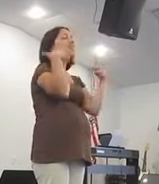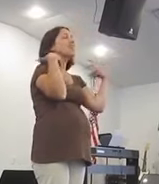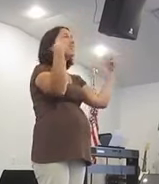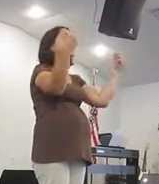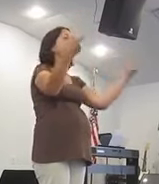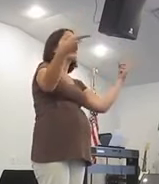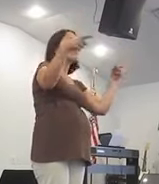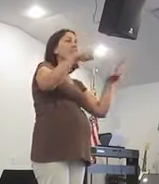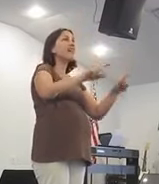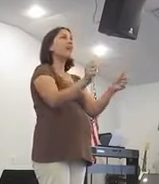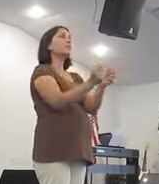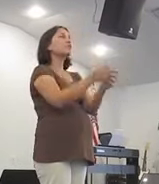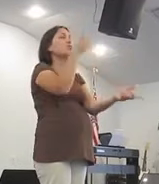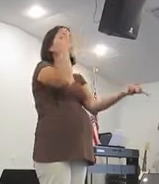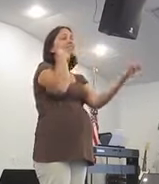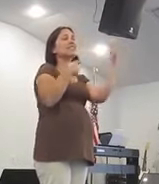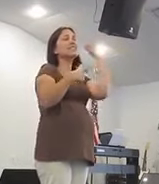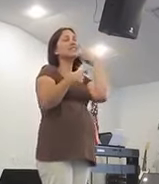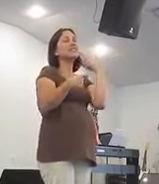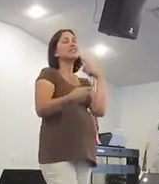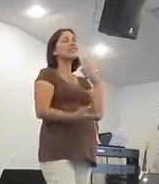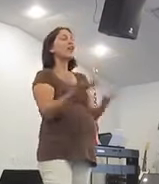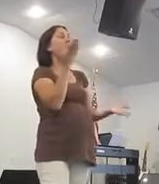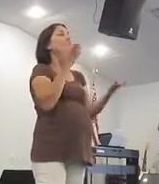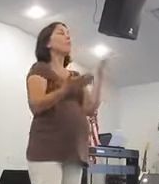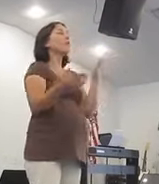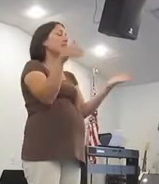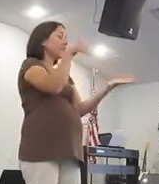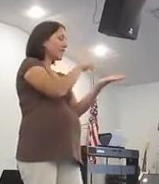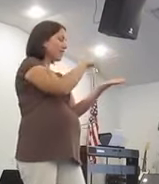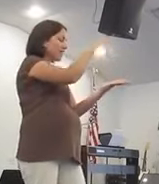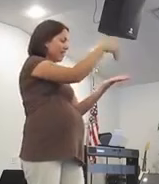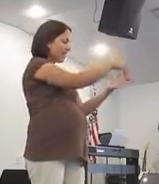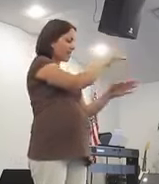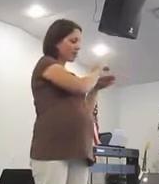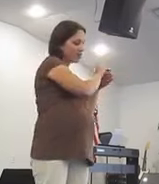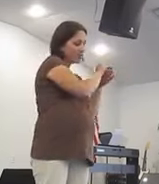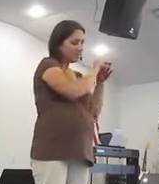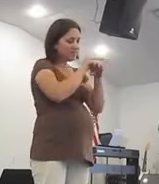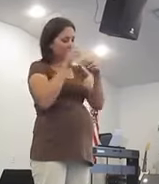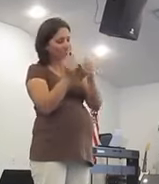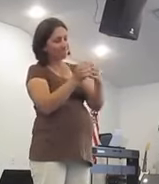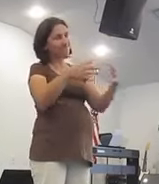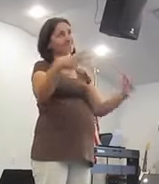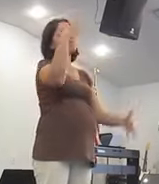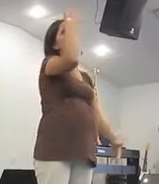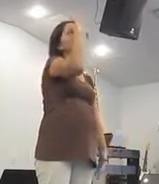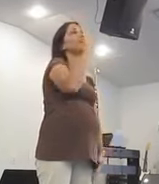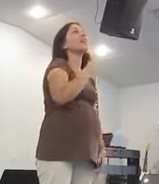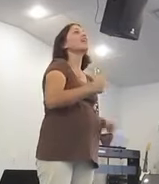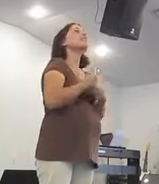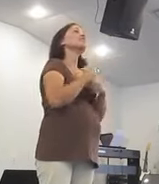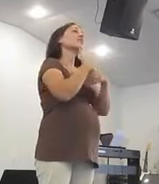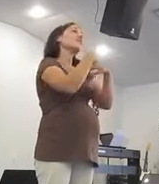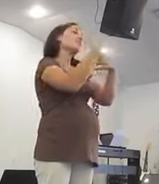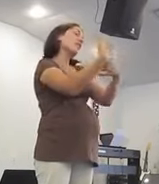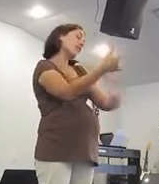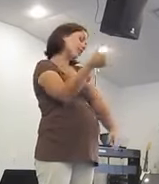healing comes through tears? What if a thousand sleepless nights are what